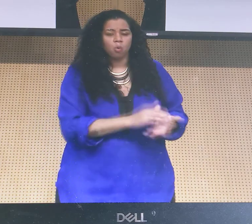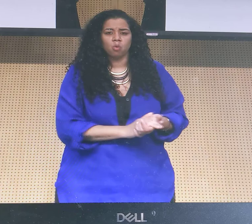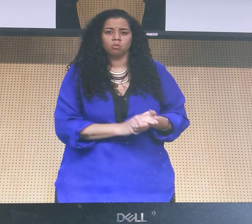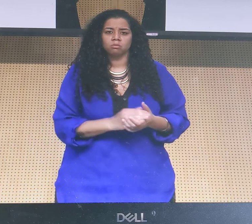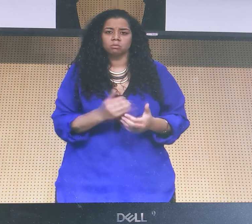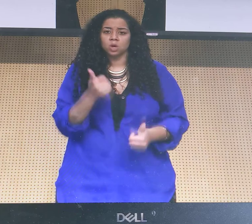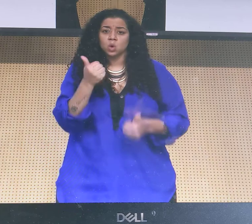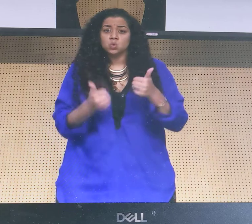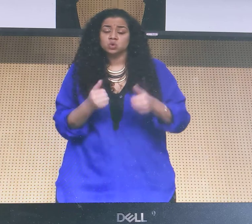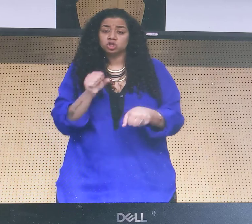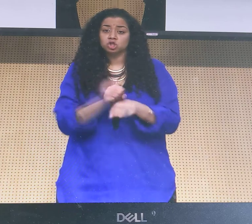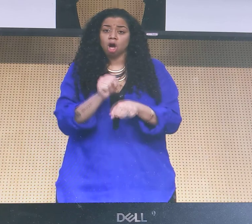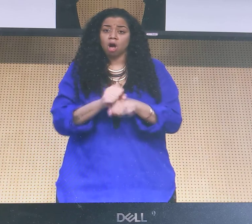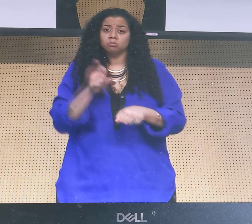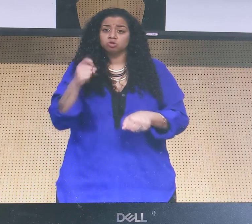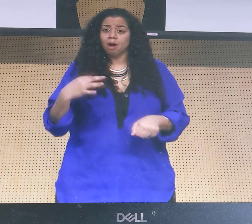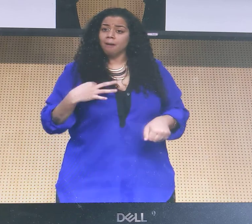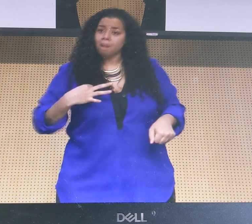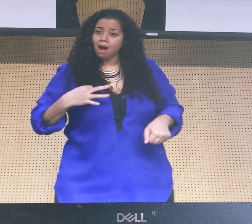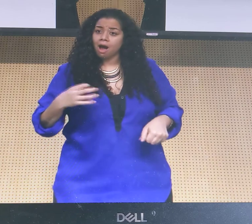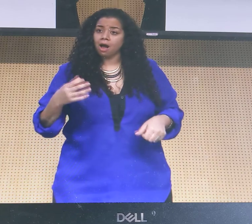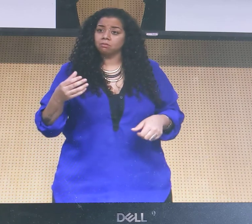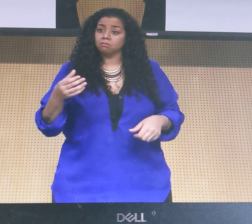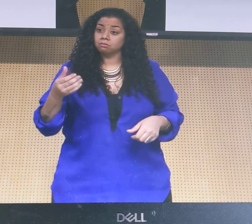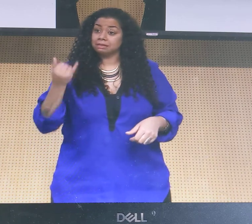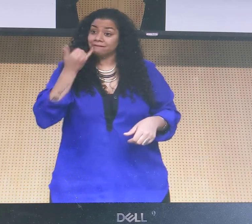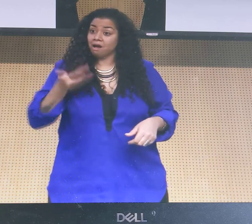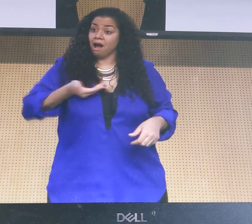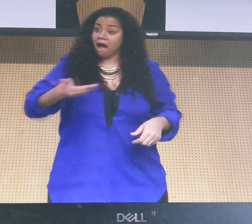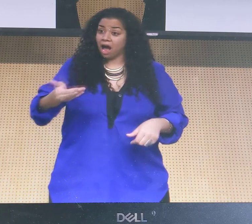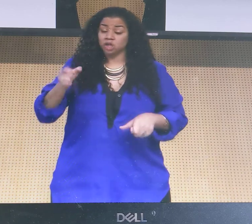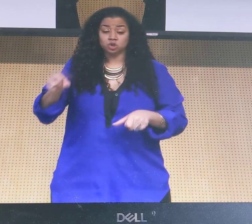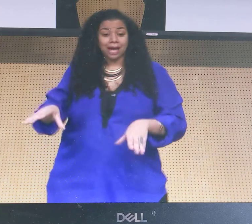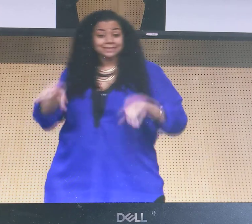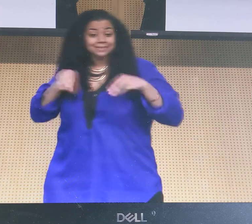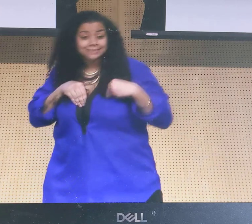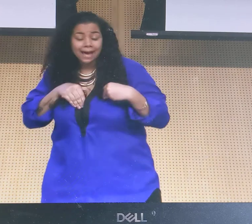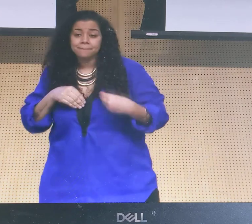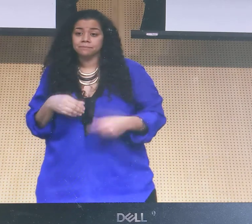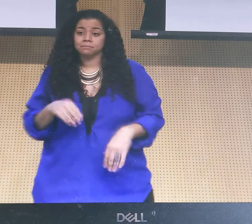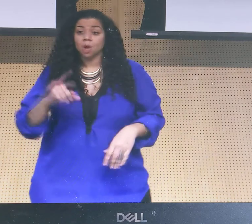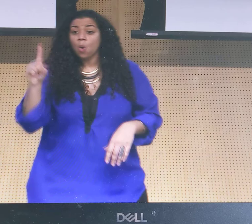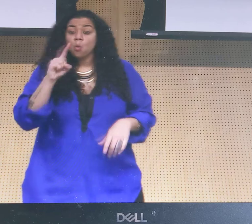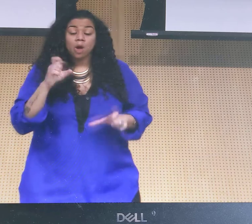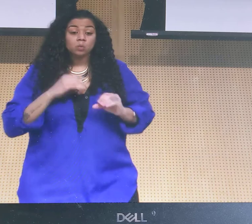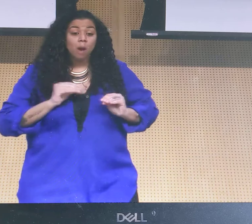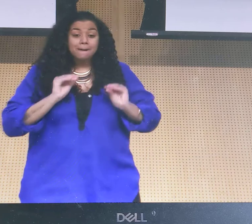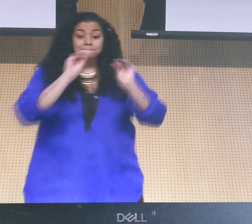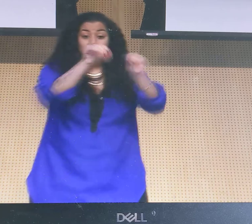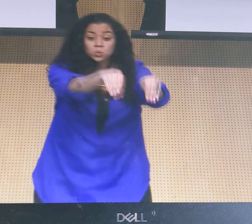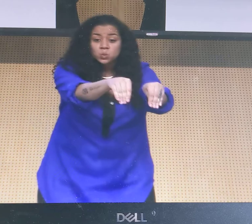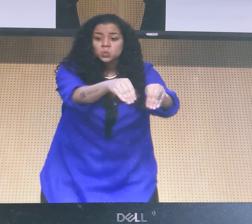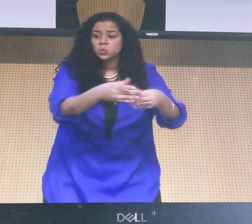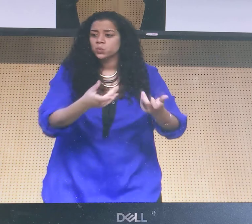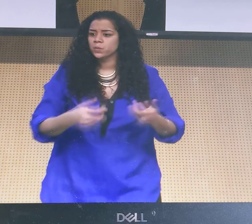Like what college we're going to go to, which job we're going to apply to. And if we're hired, will we accept?